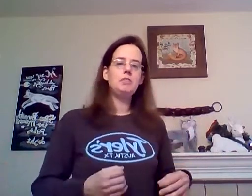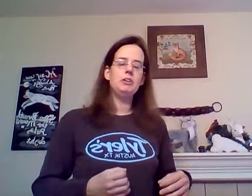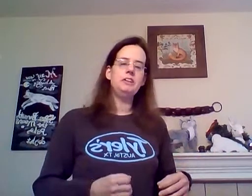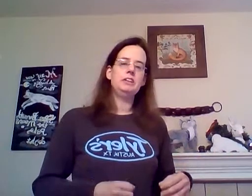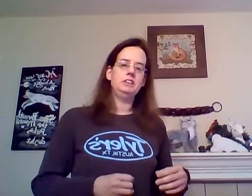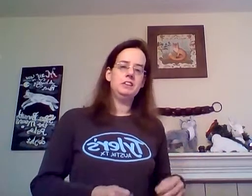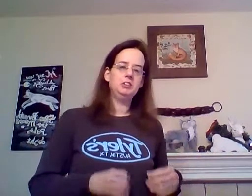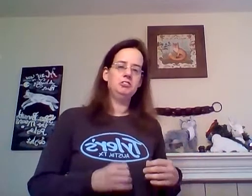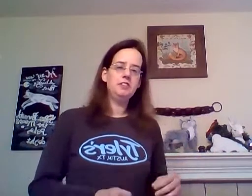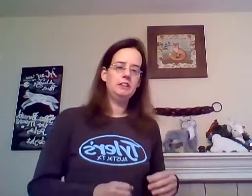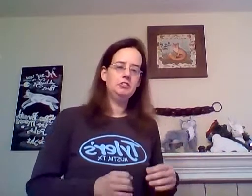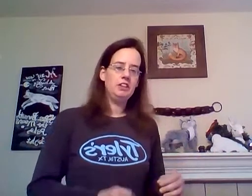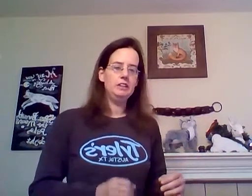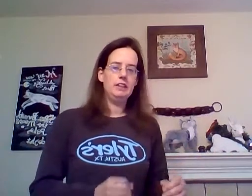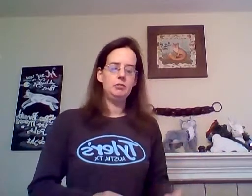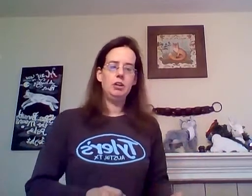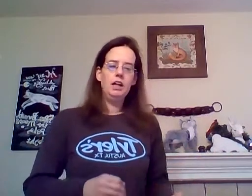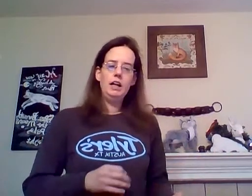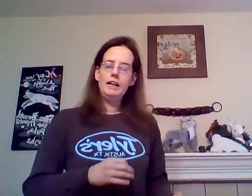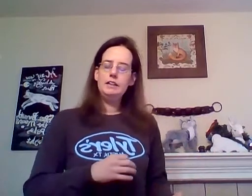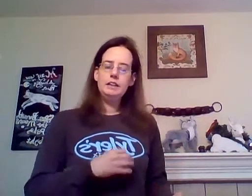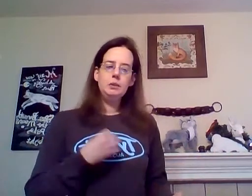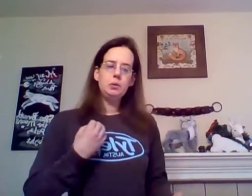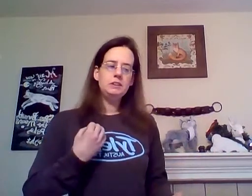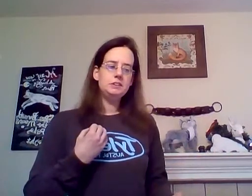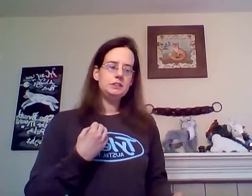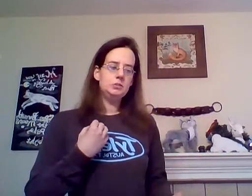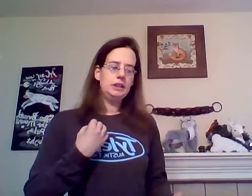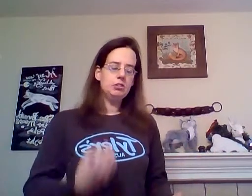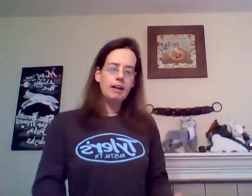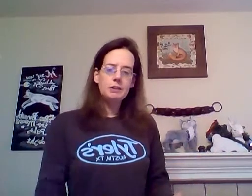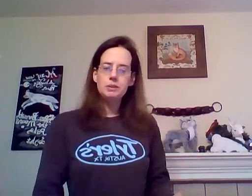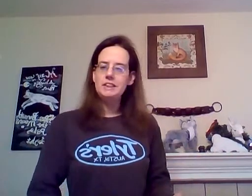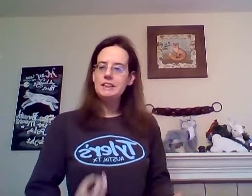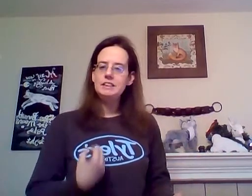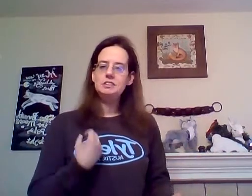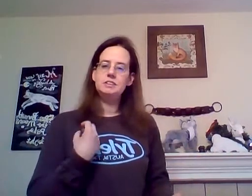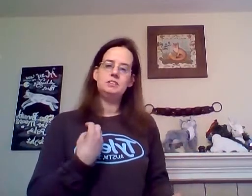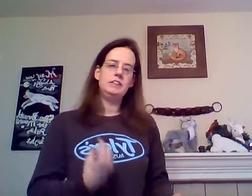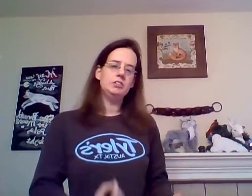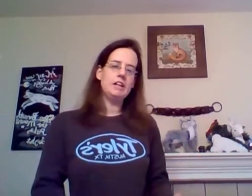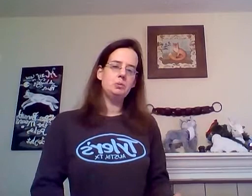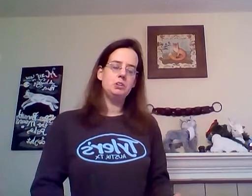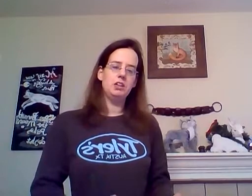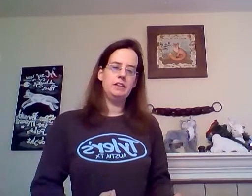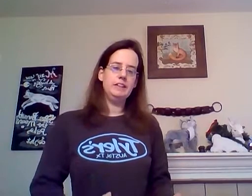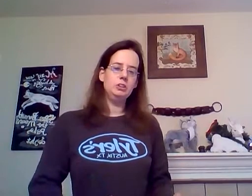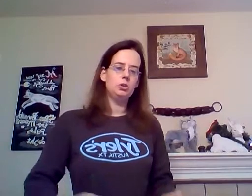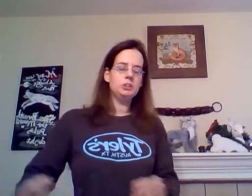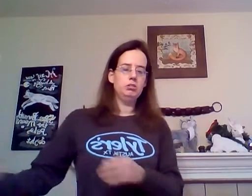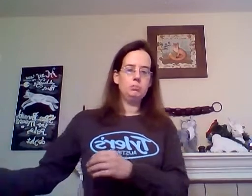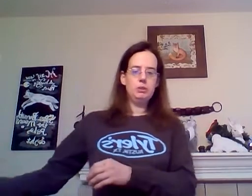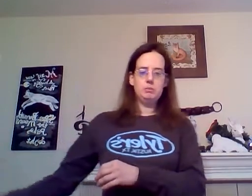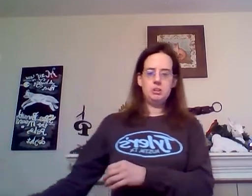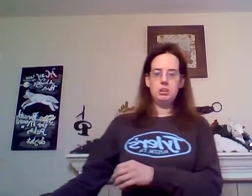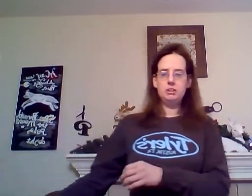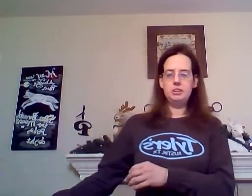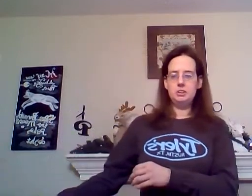everything on such a fun fun level and he wants to interact with kids and interact with the adults who grew up with them when charles in